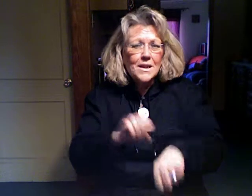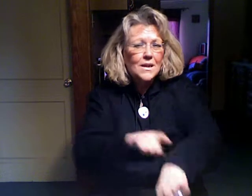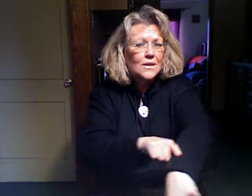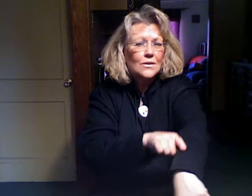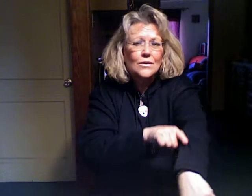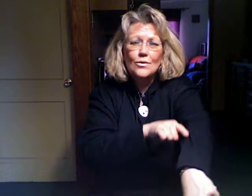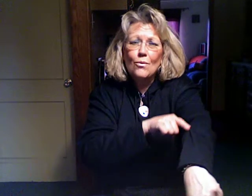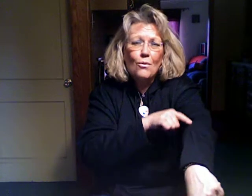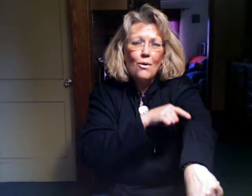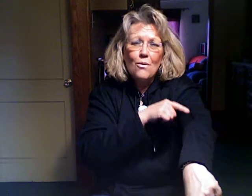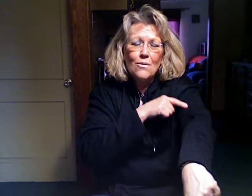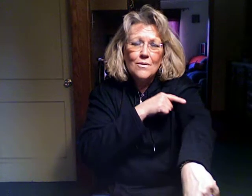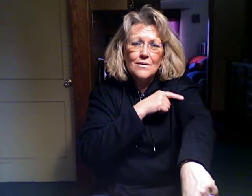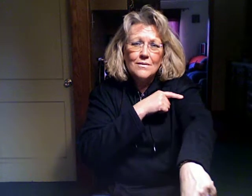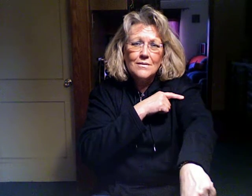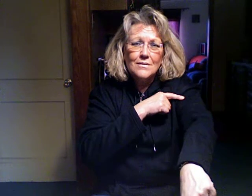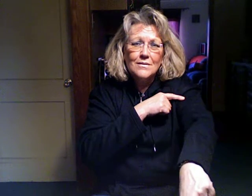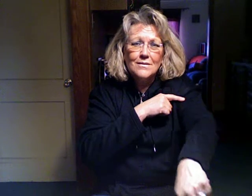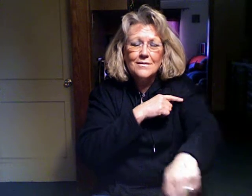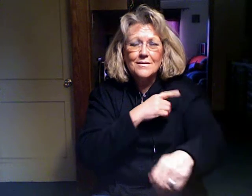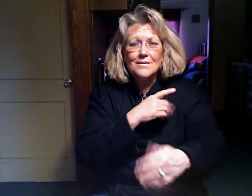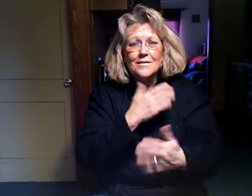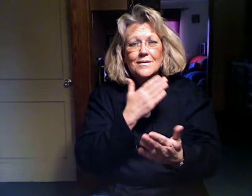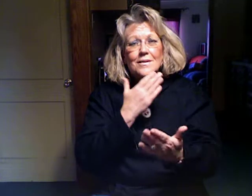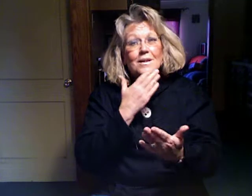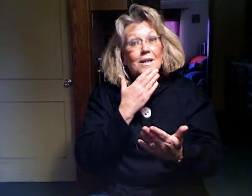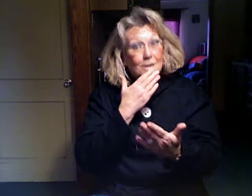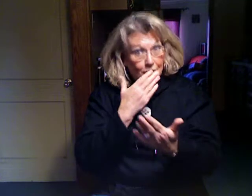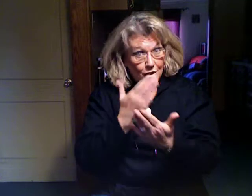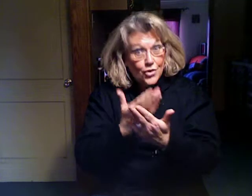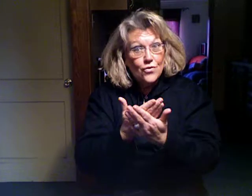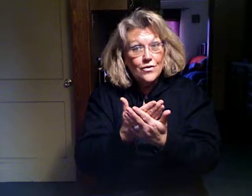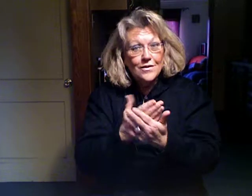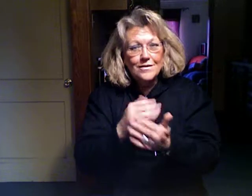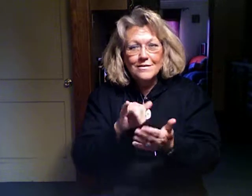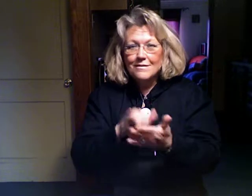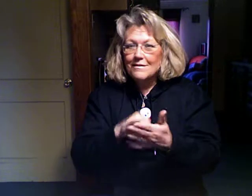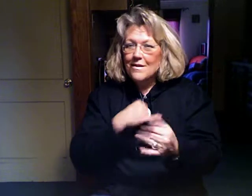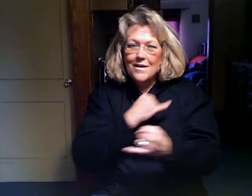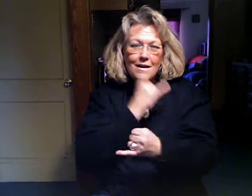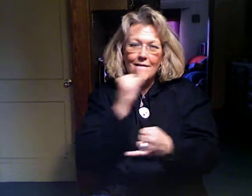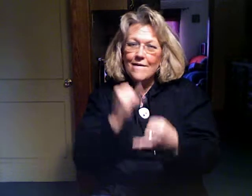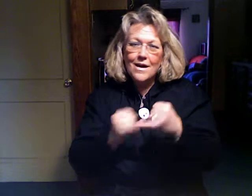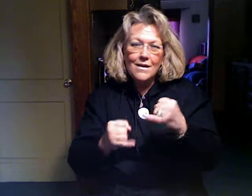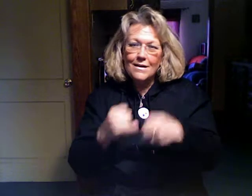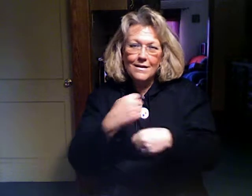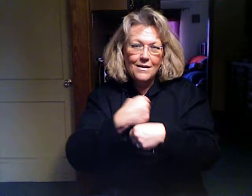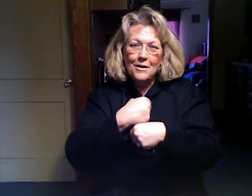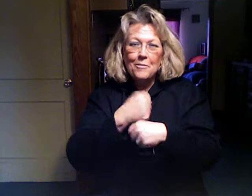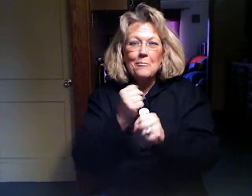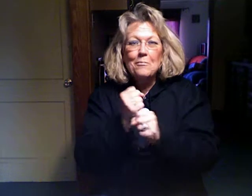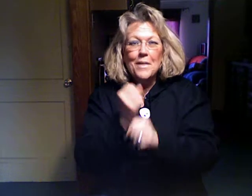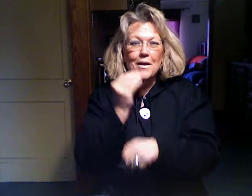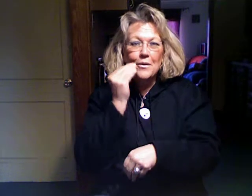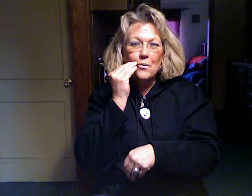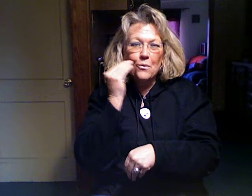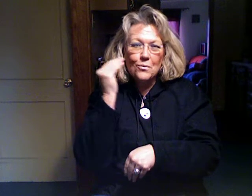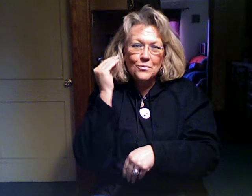so long And it's good when I finally make it home